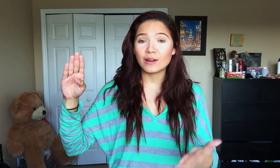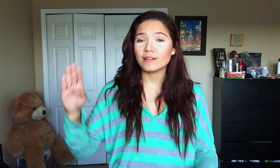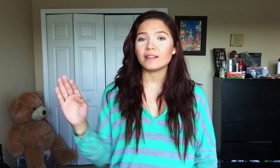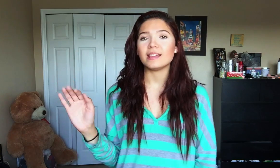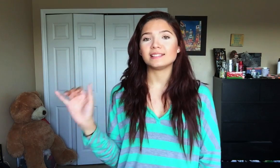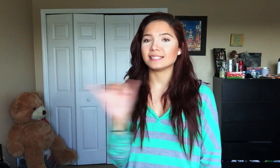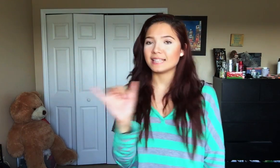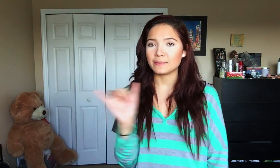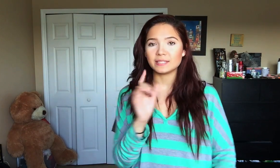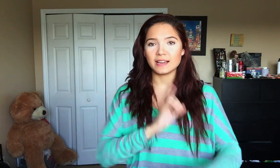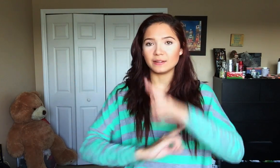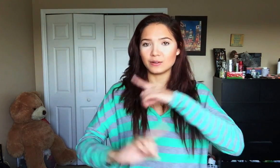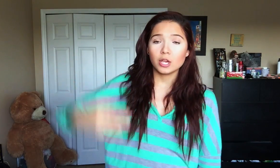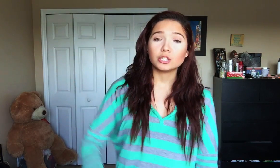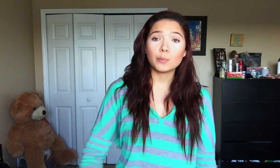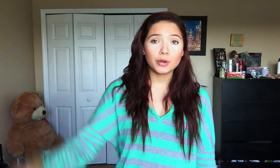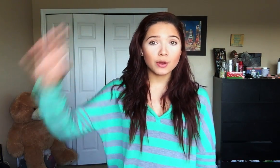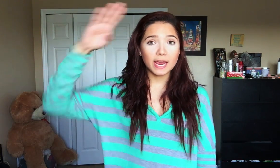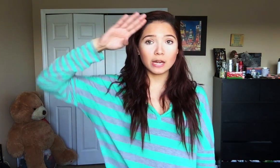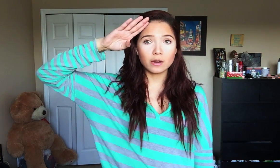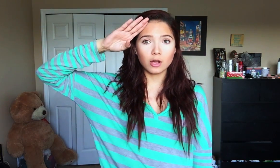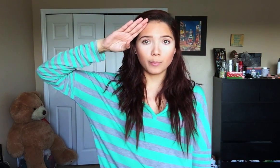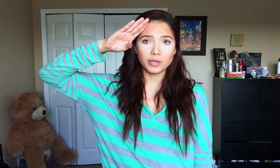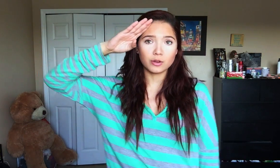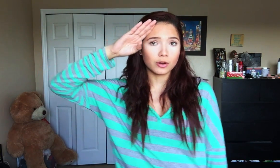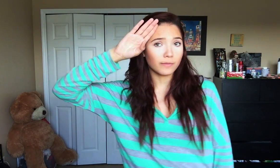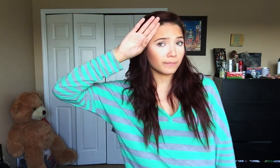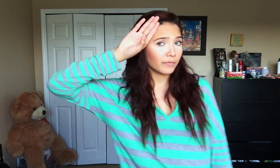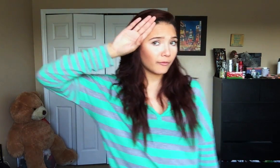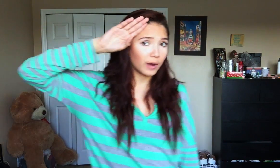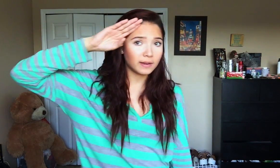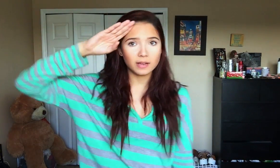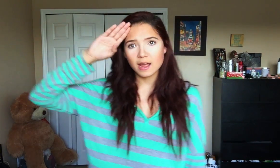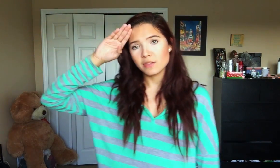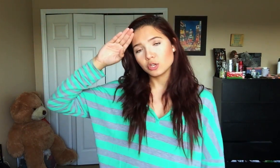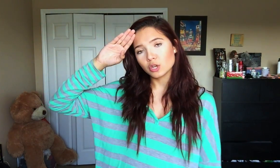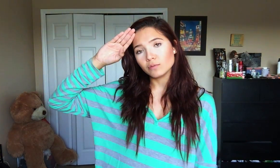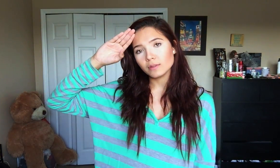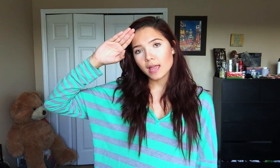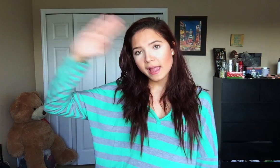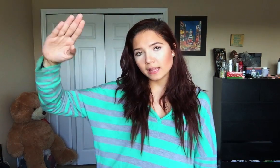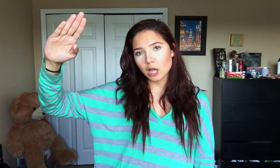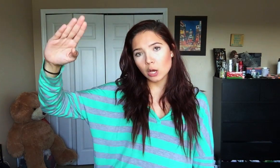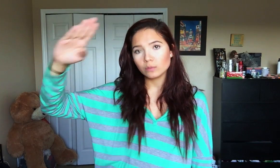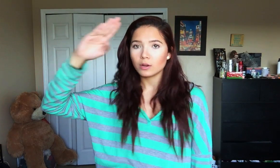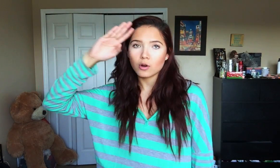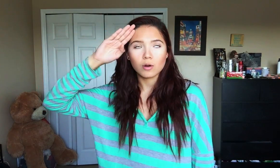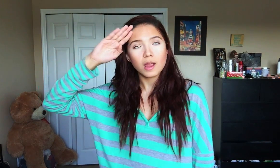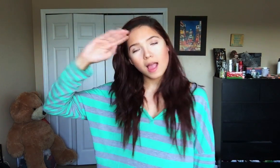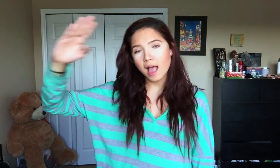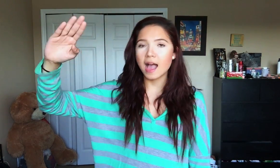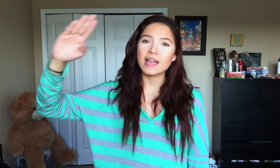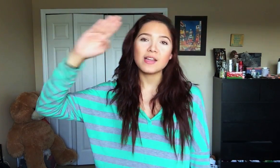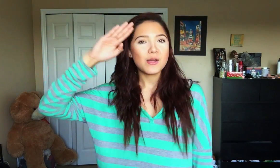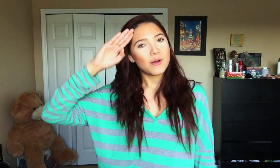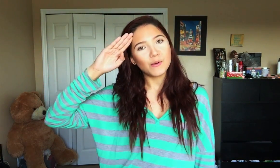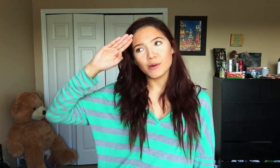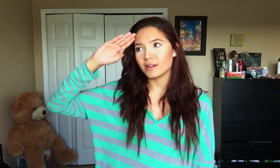is the same side so you put your hand up in your forehead and then you just go hello or hi or